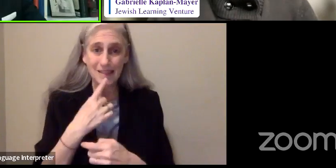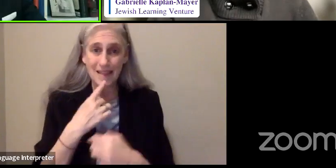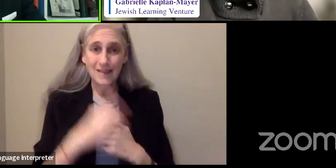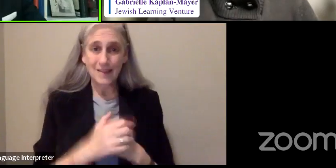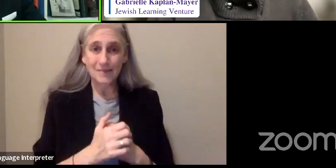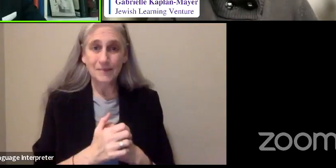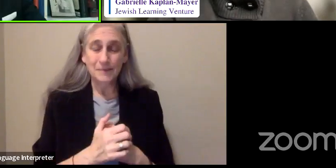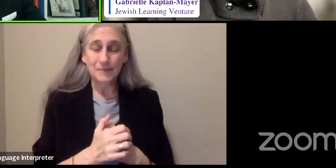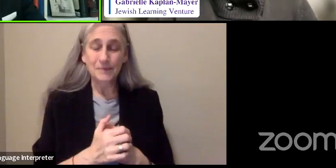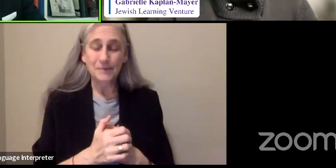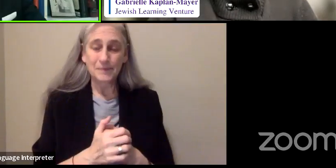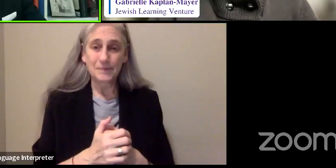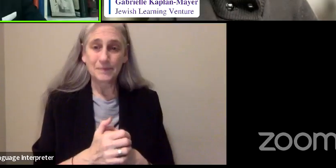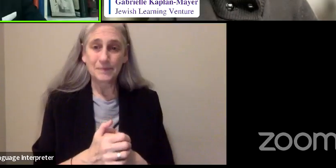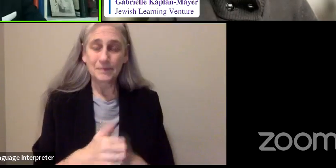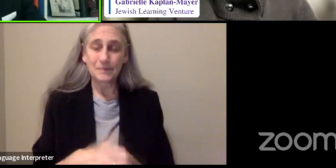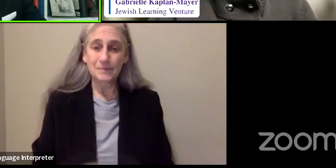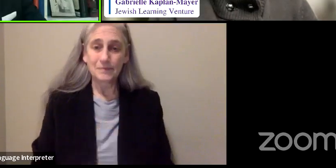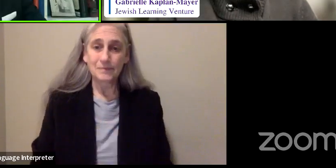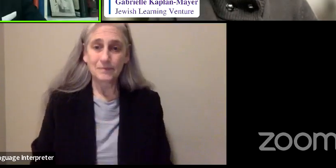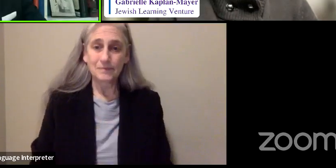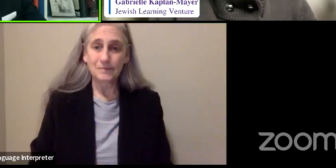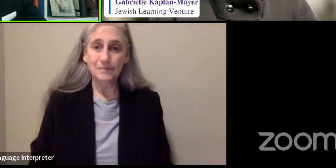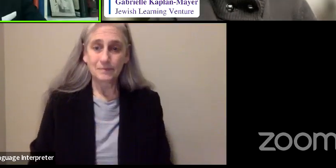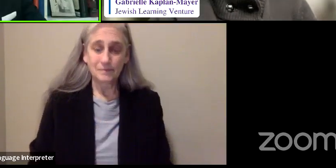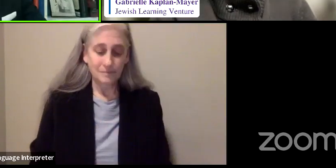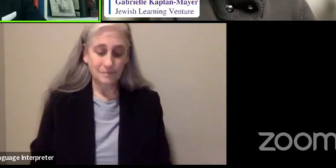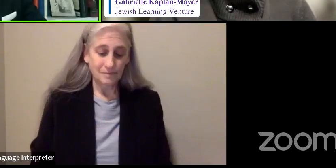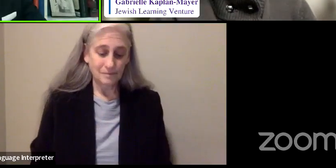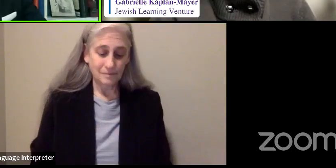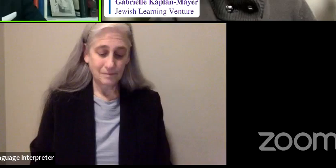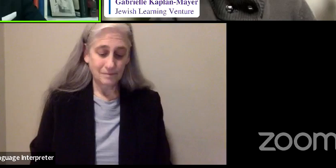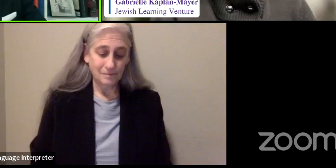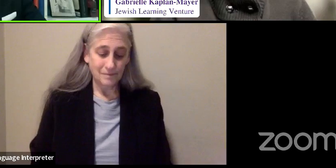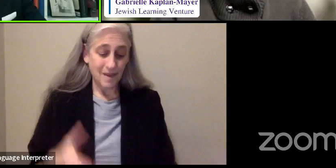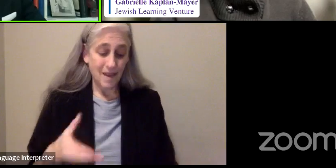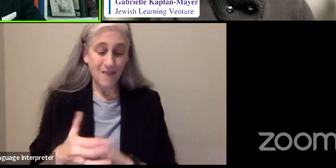I couldn't see after that.